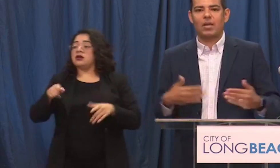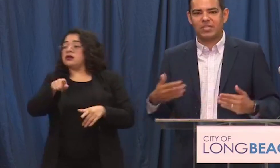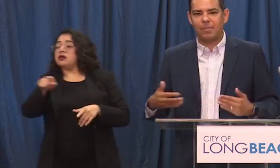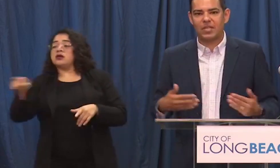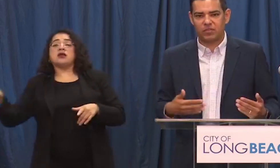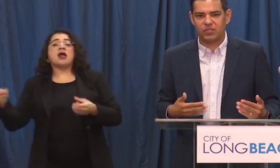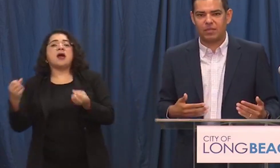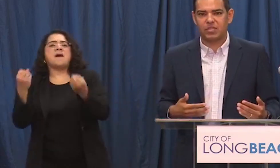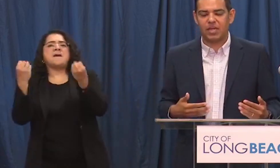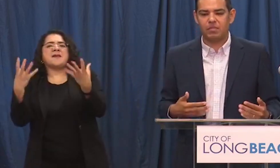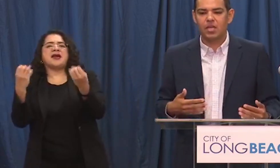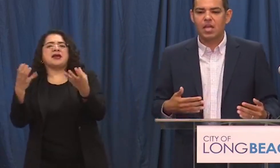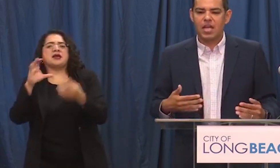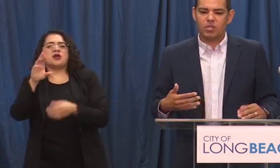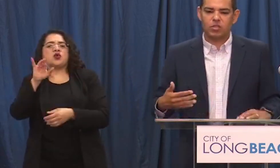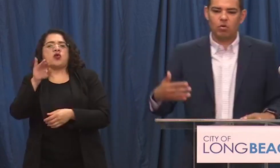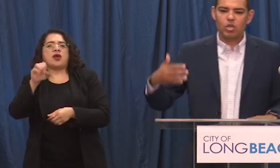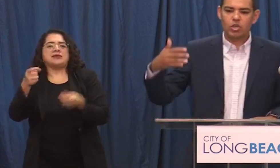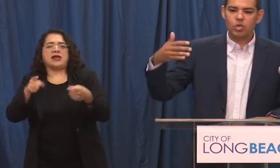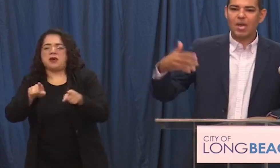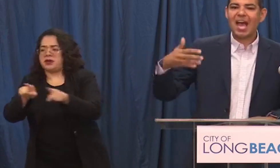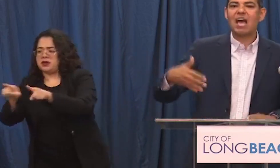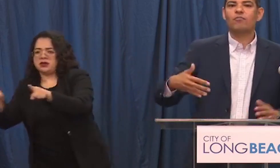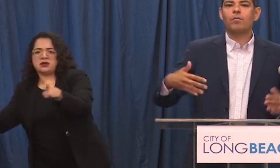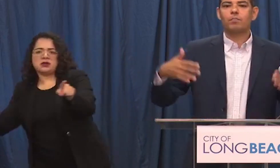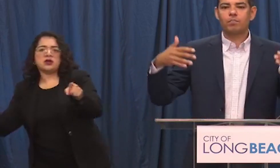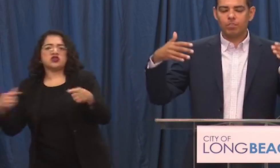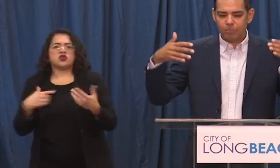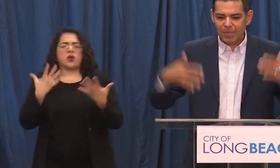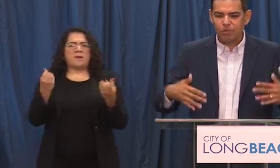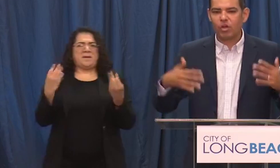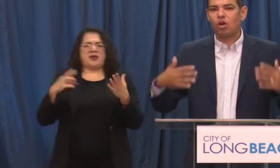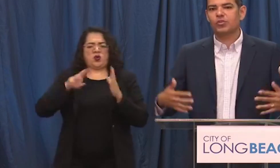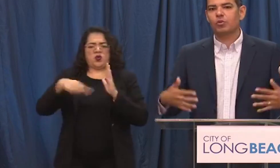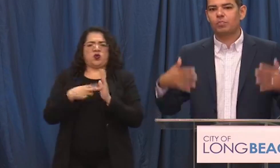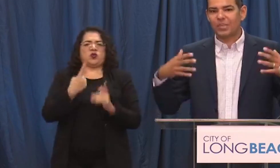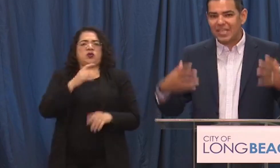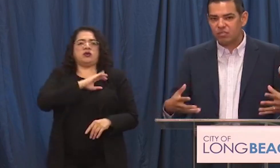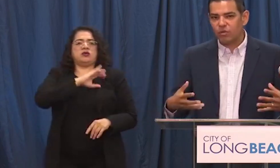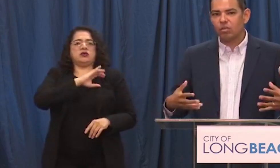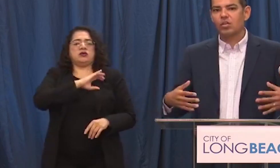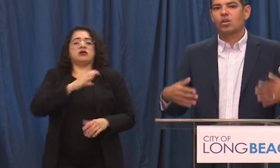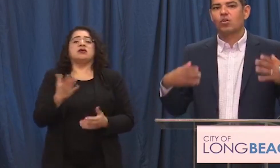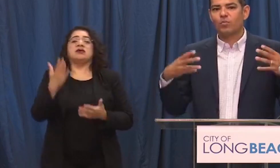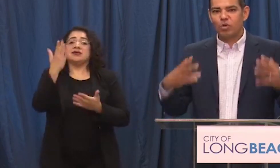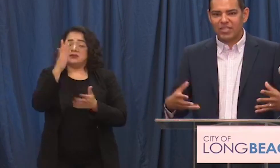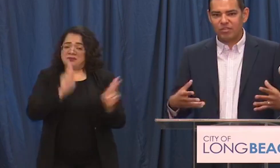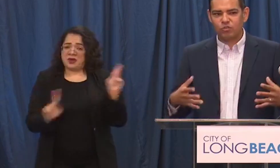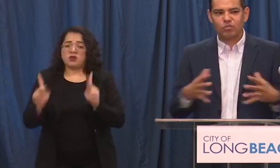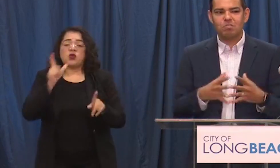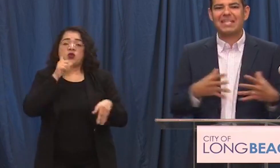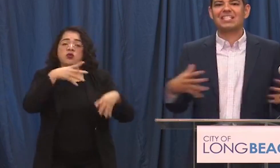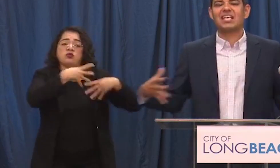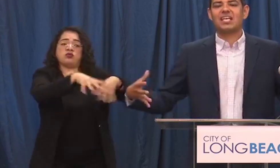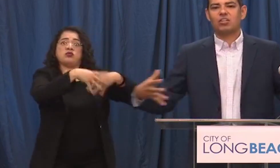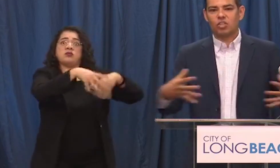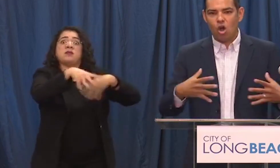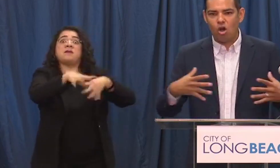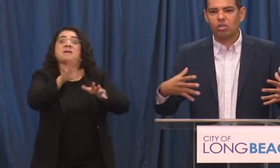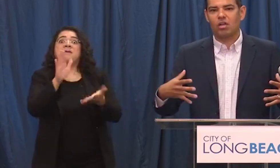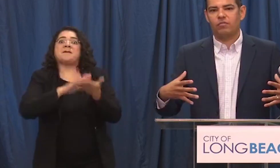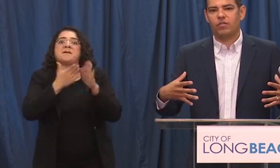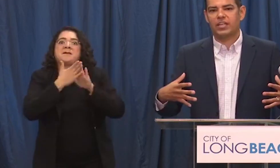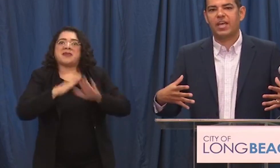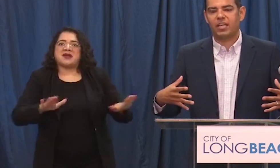multiple crimes happening at the same time and so you have people that are also peaceful protesters mix in